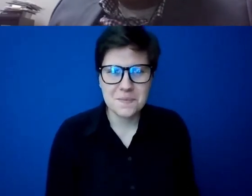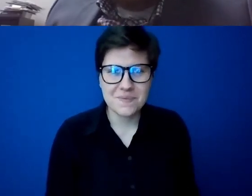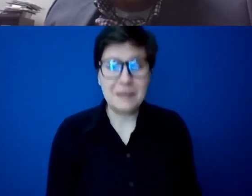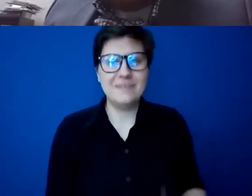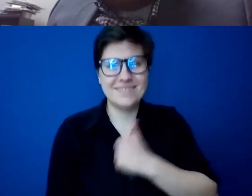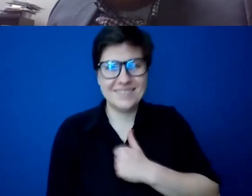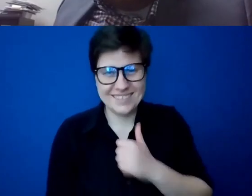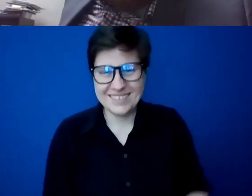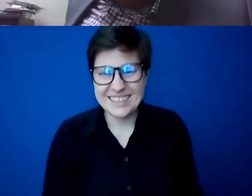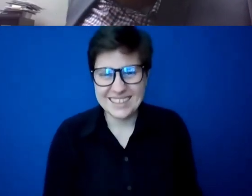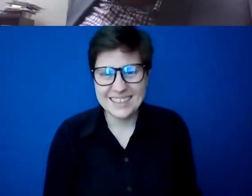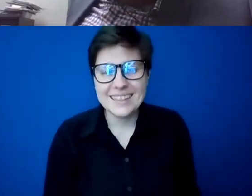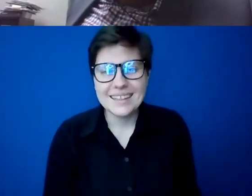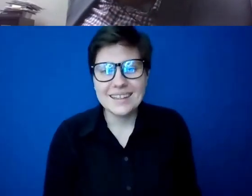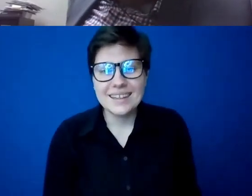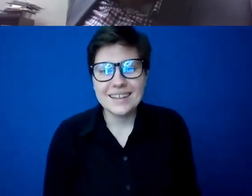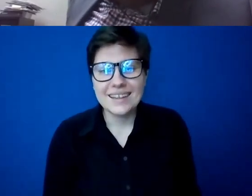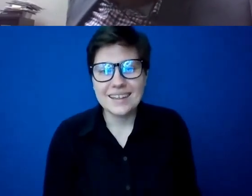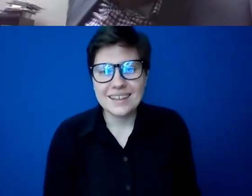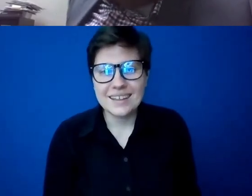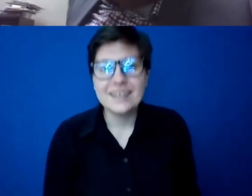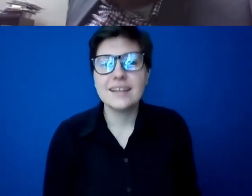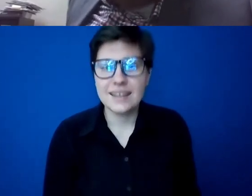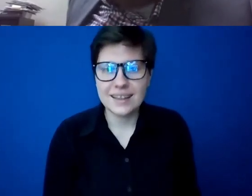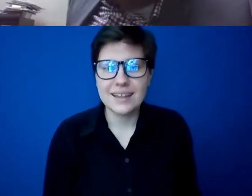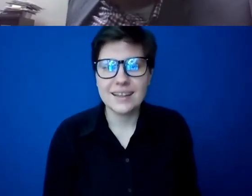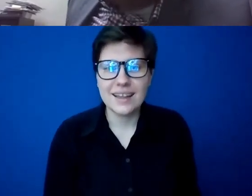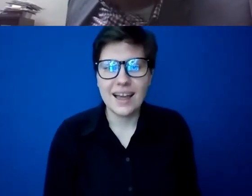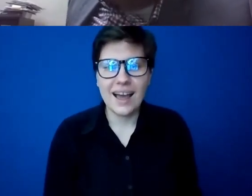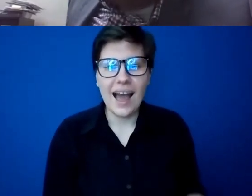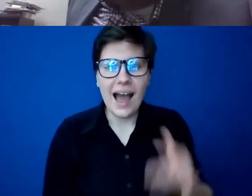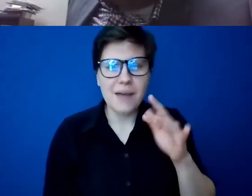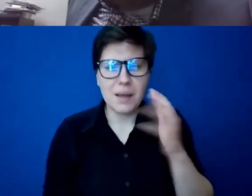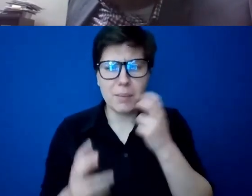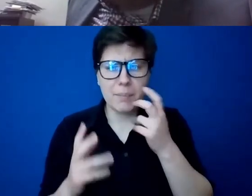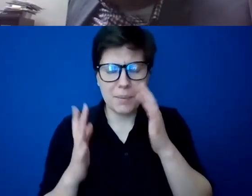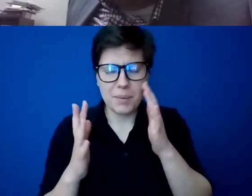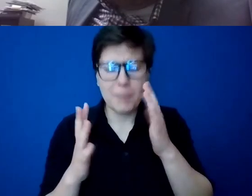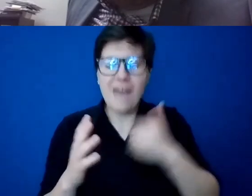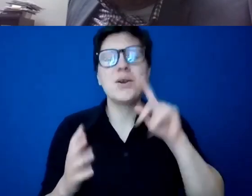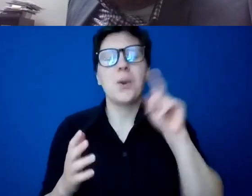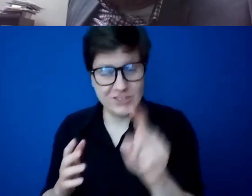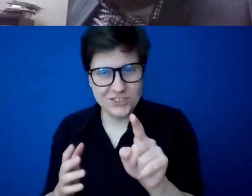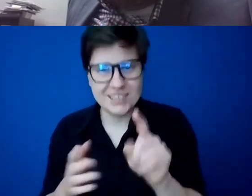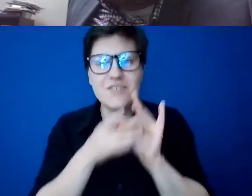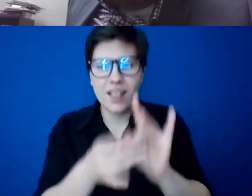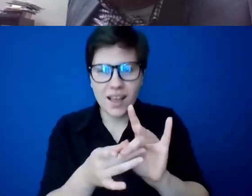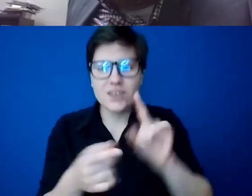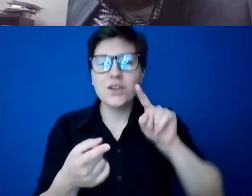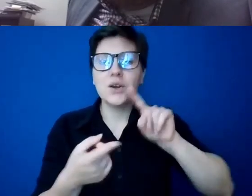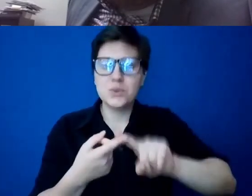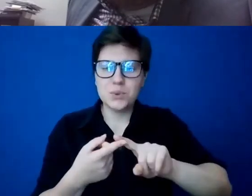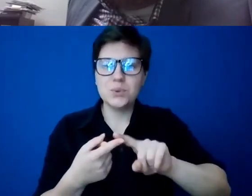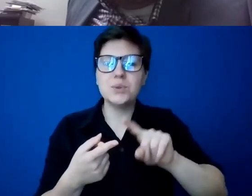Um, uh, uh, so I, have a bishop, I'm sorry, I have a bishop. I have a question along, along the lines of, of,